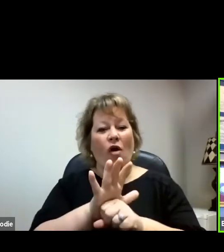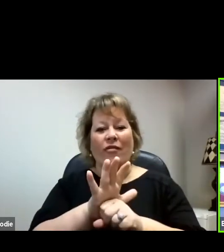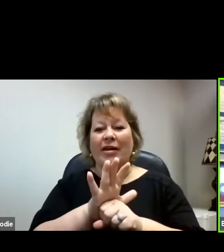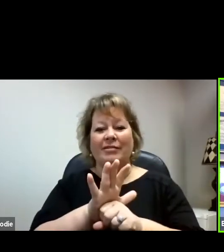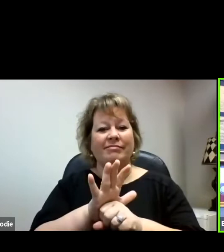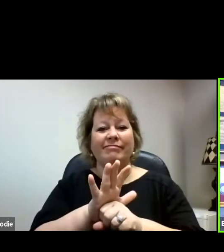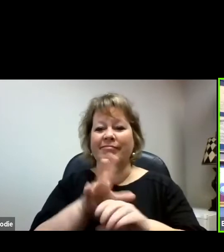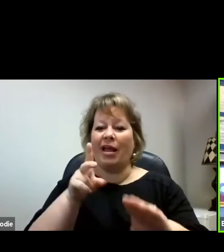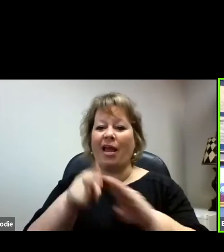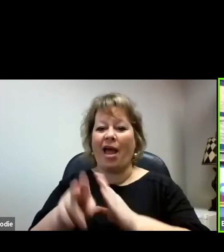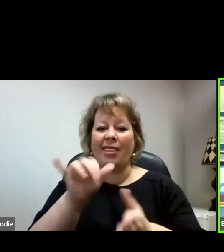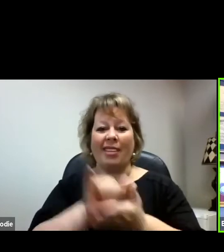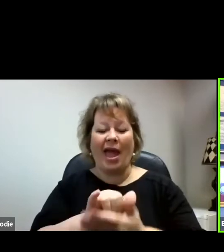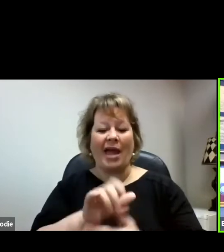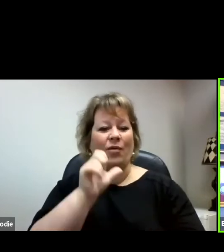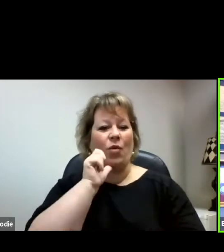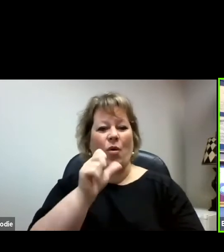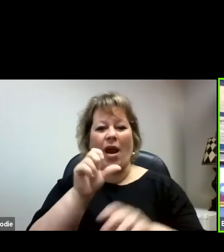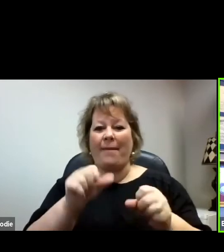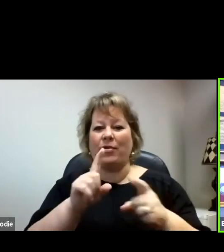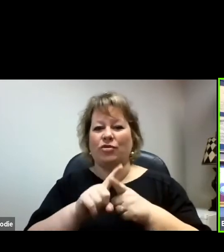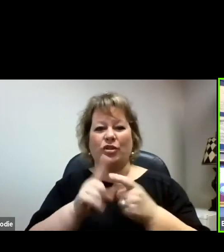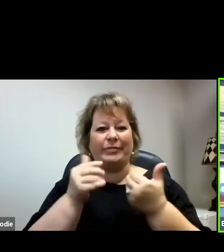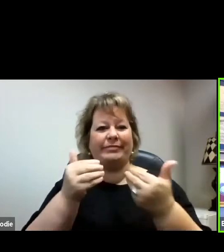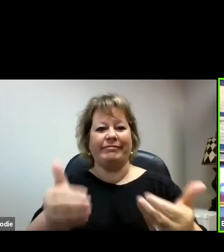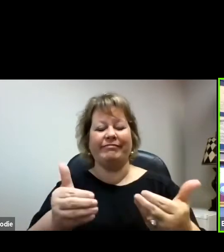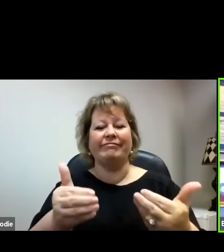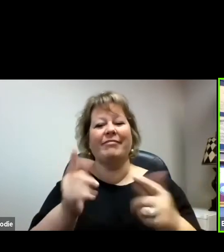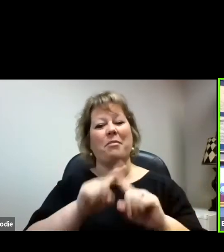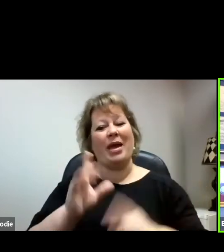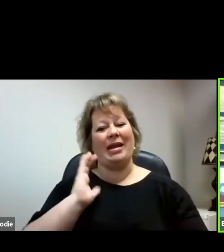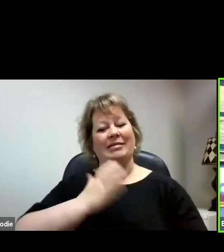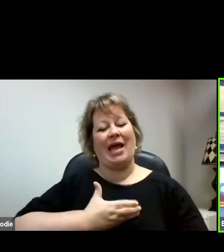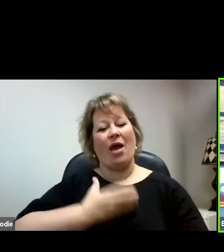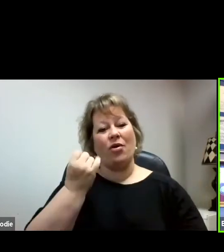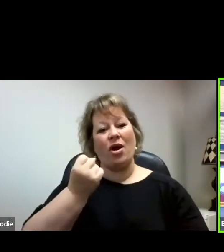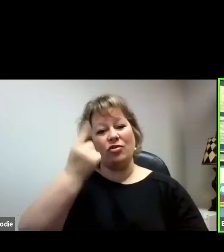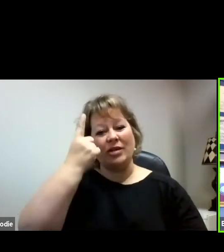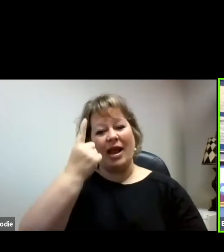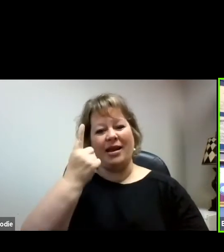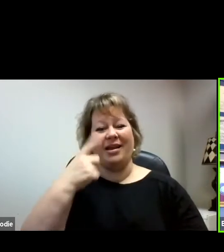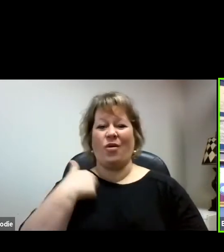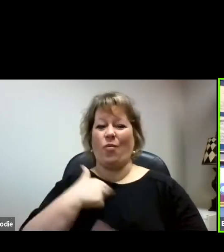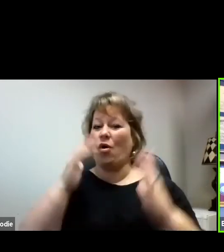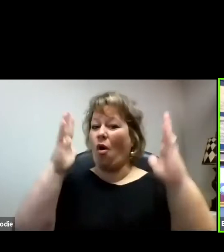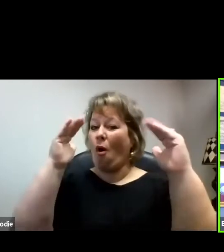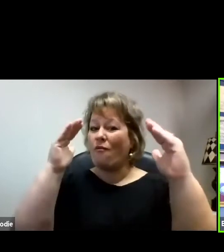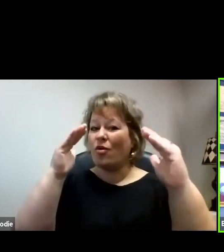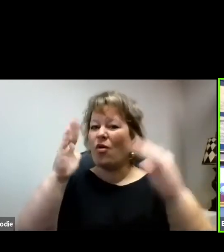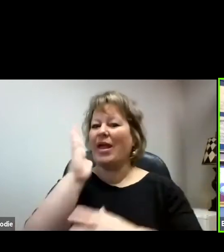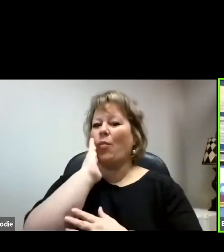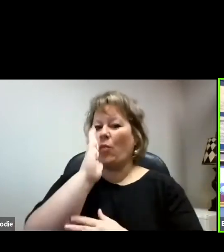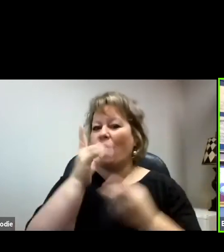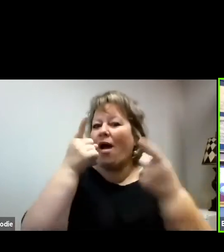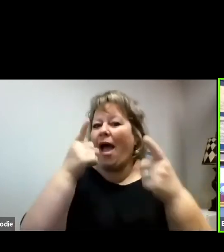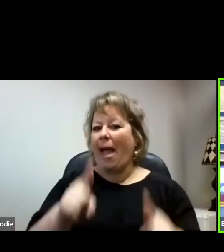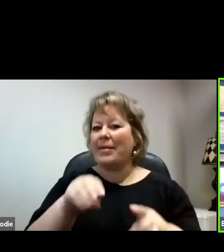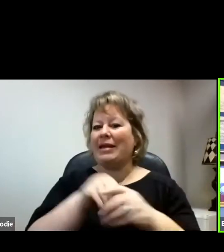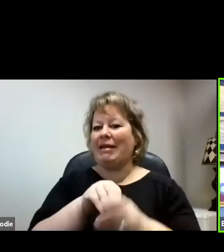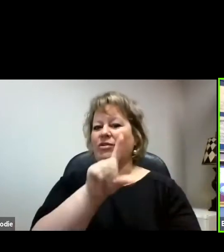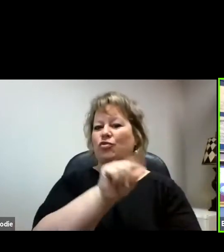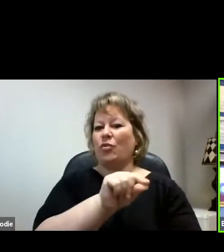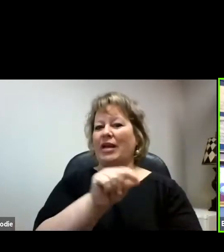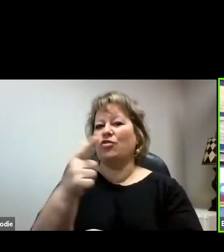didn't get to move forward, but it's our understanding and we're certainly hopeful that it will happen in 2021